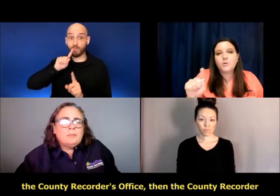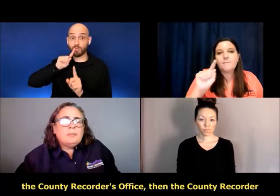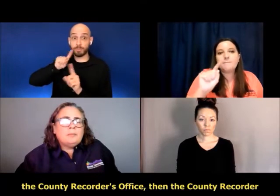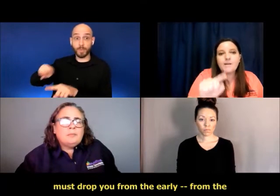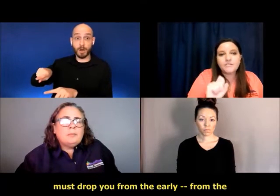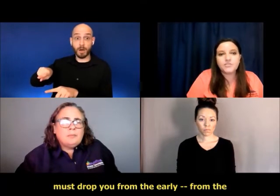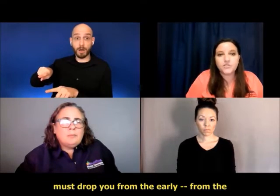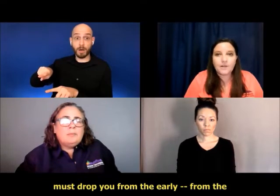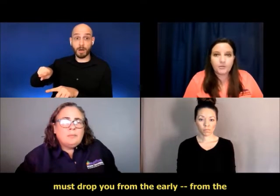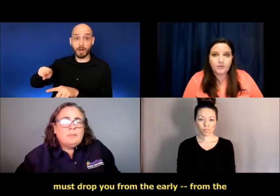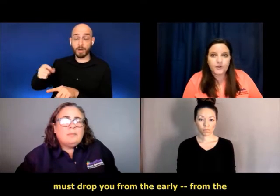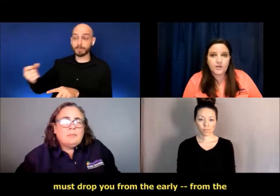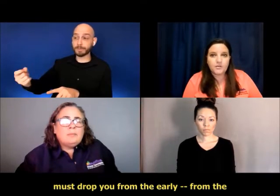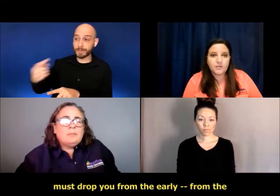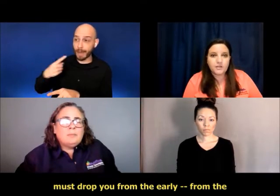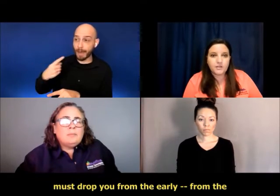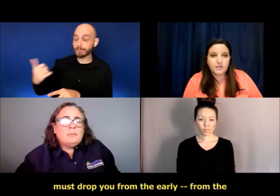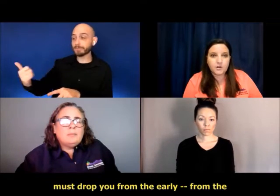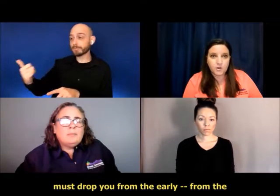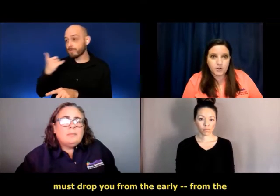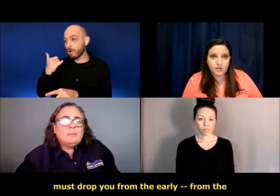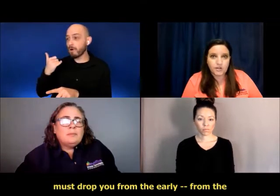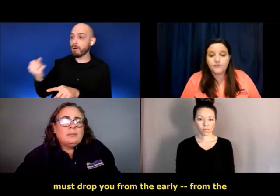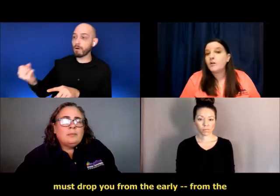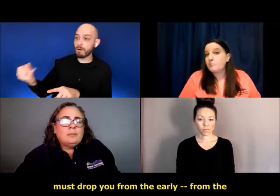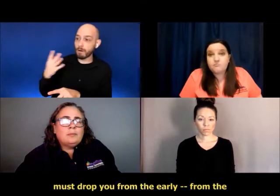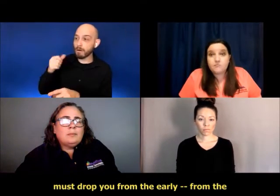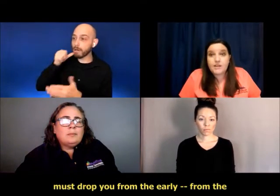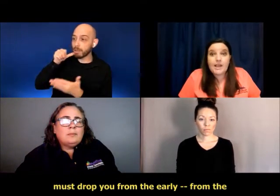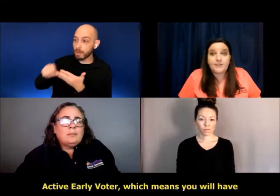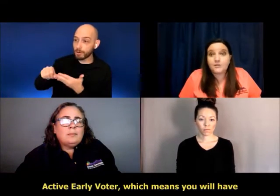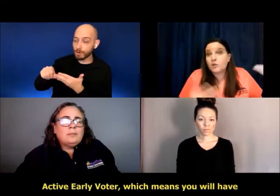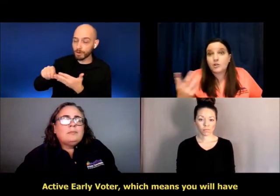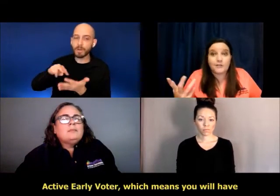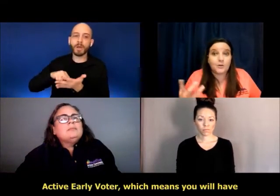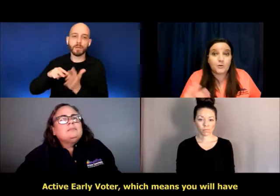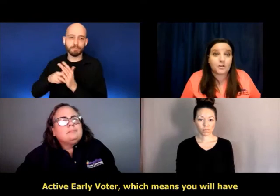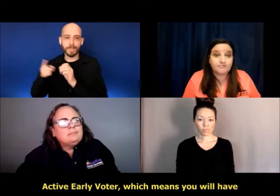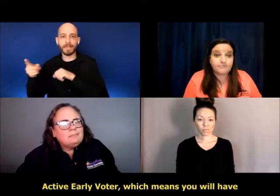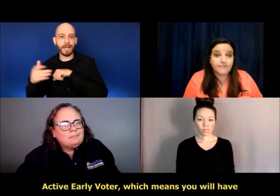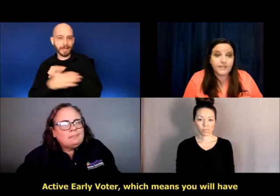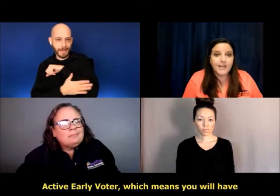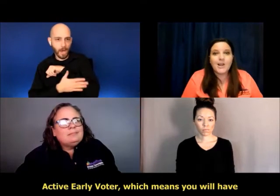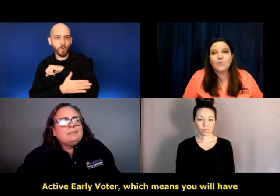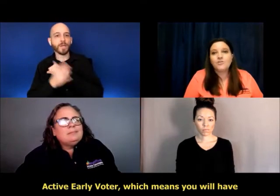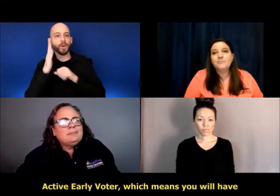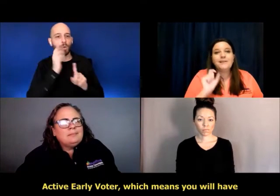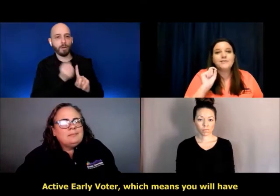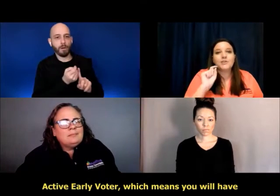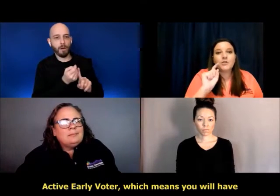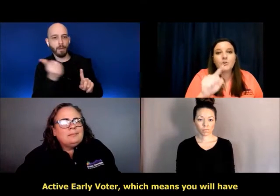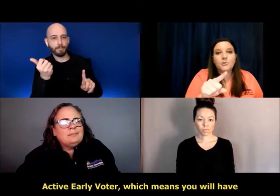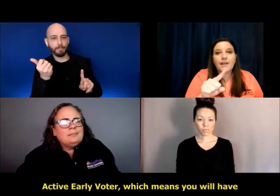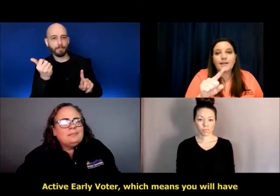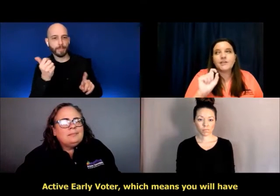county recorder must drop you from the early, from the active early voter. Which means you will have